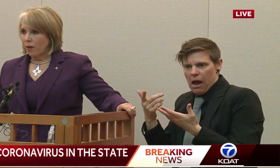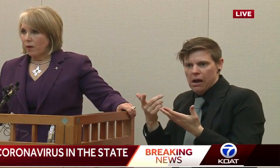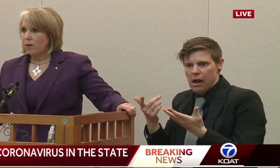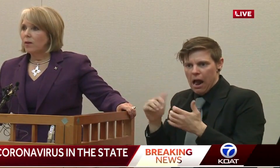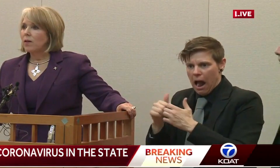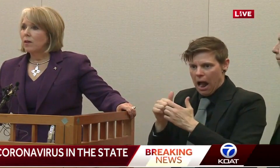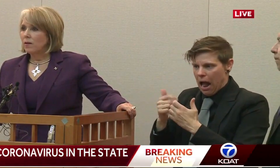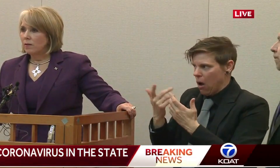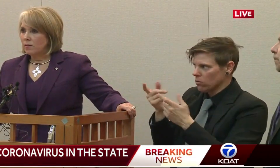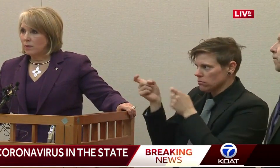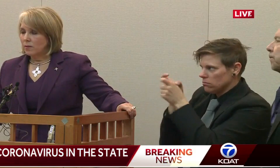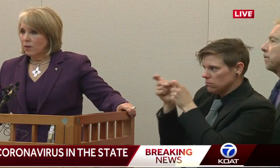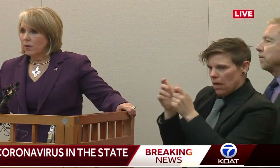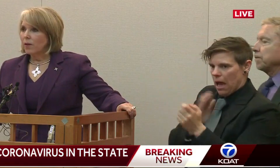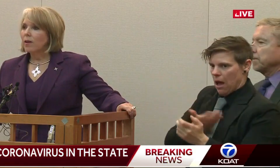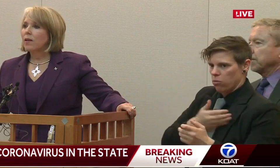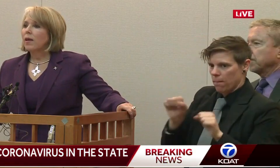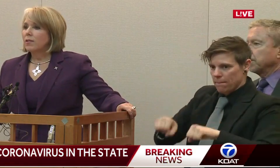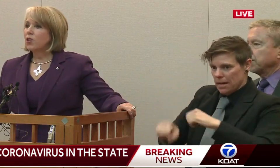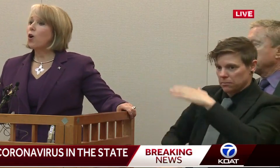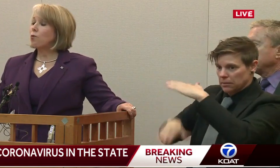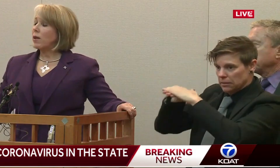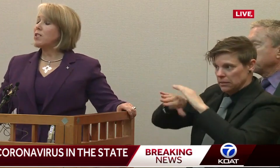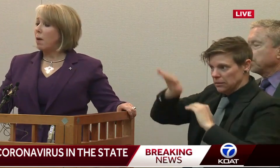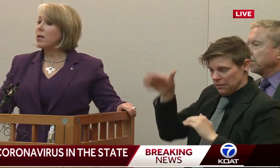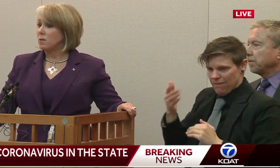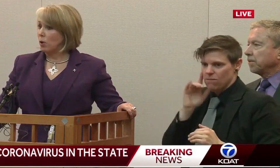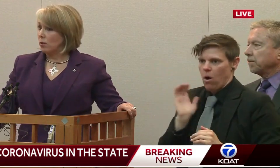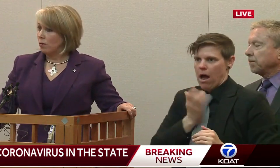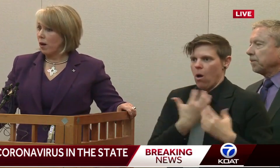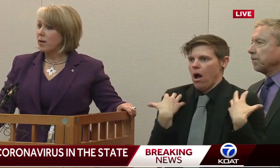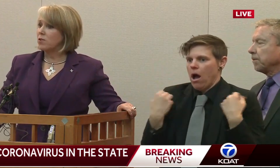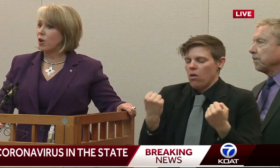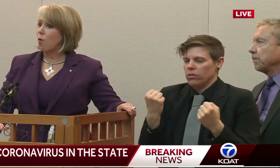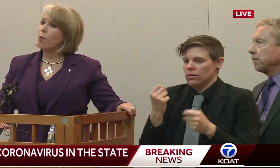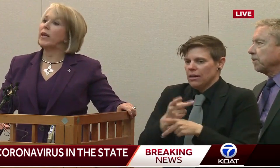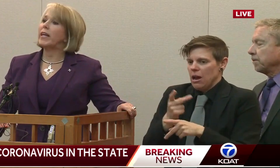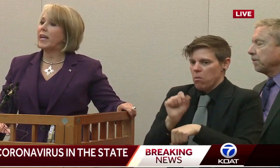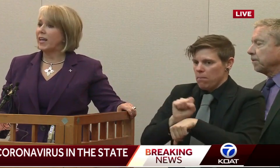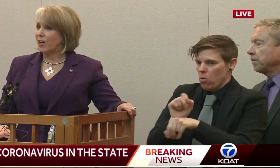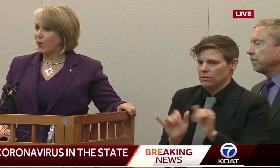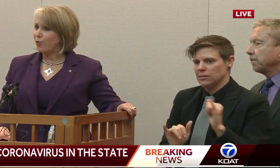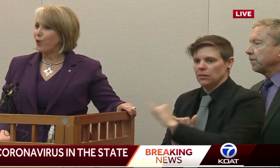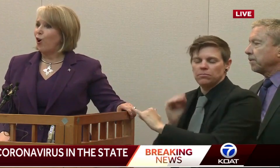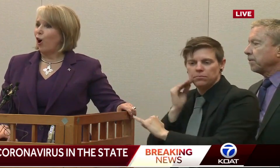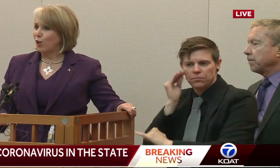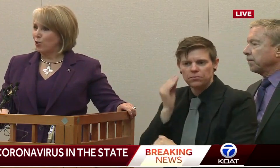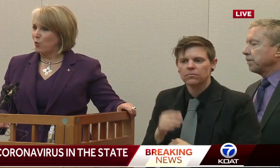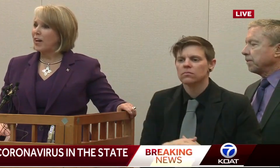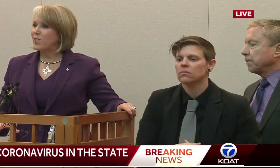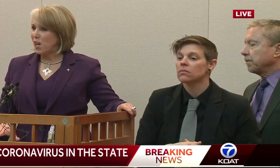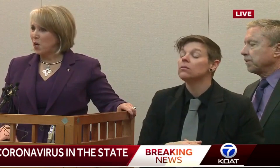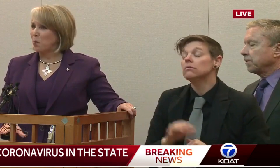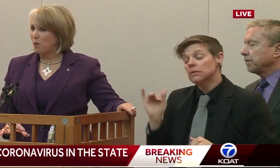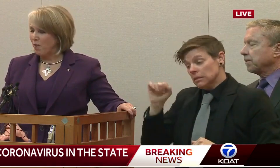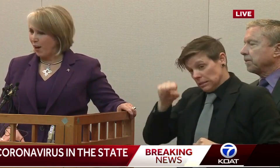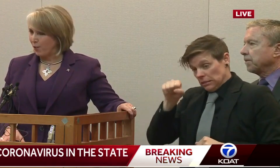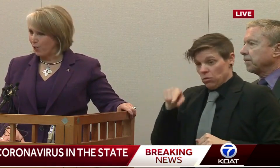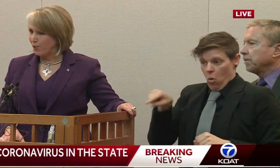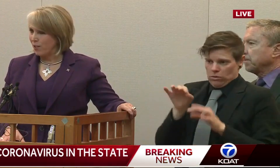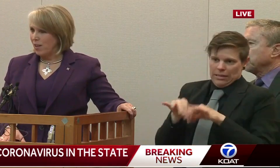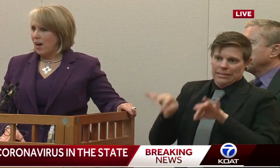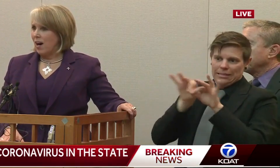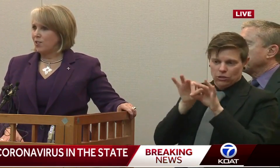something we've looked at or are anticipating? So it's possible, right? So what we need is our direct care